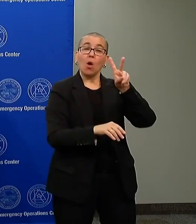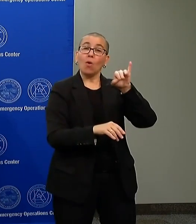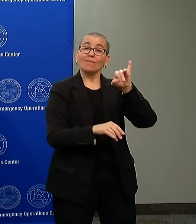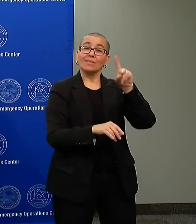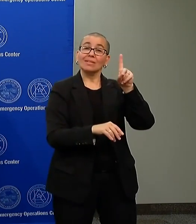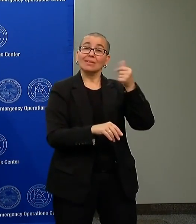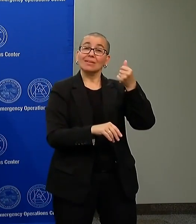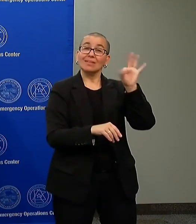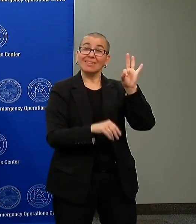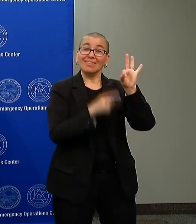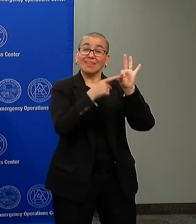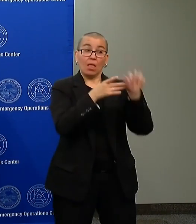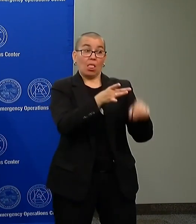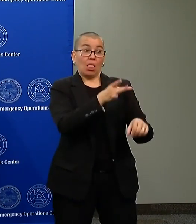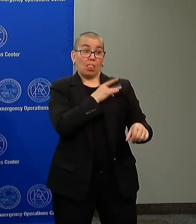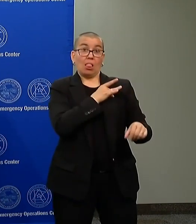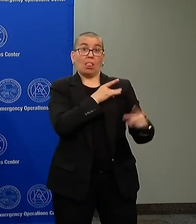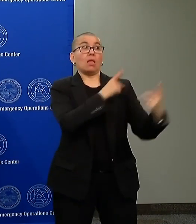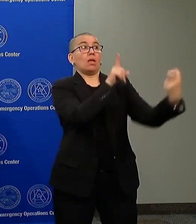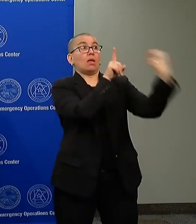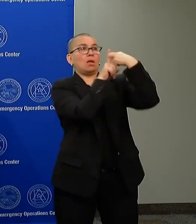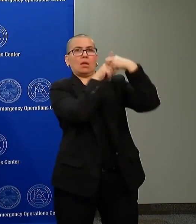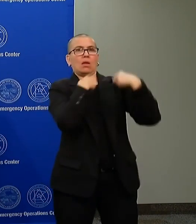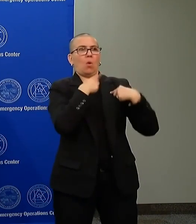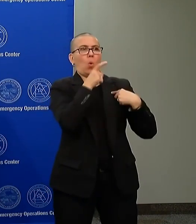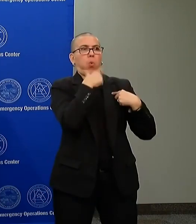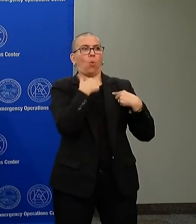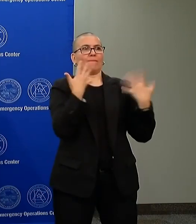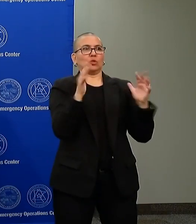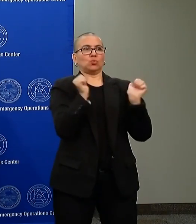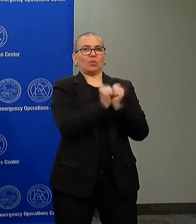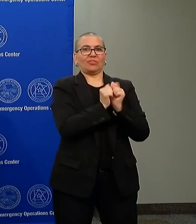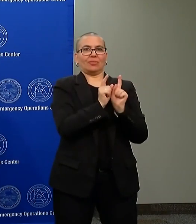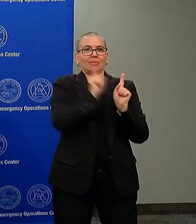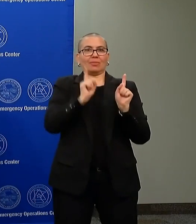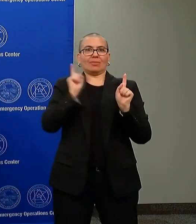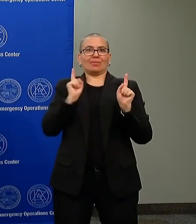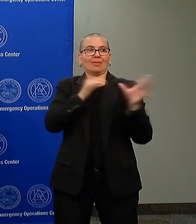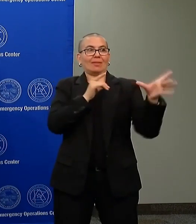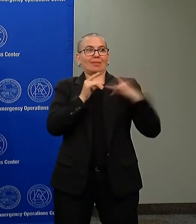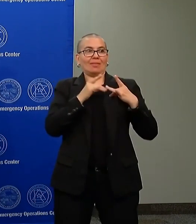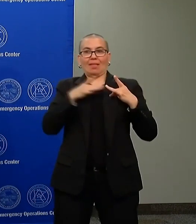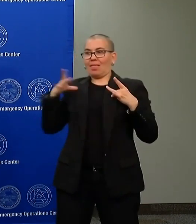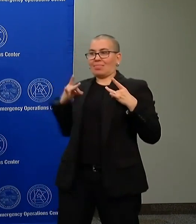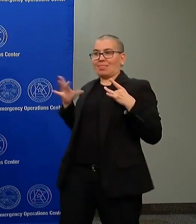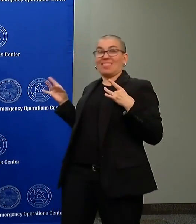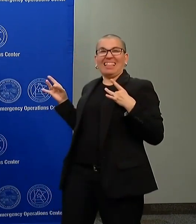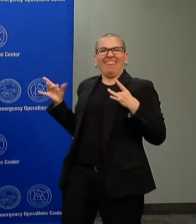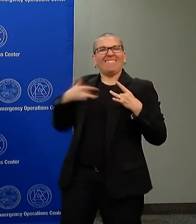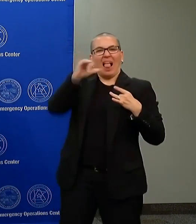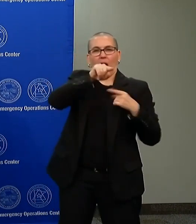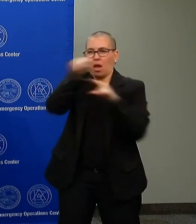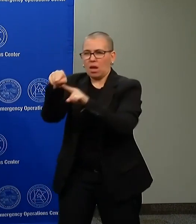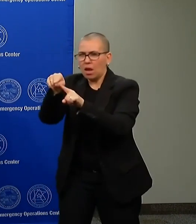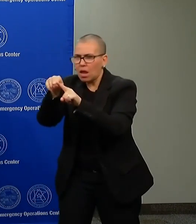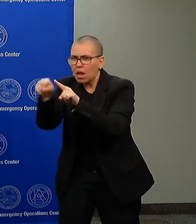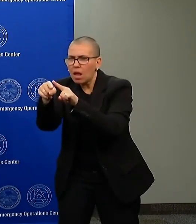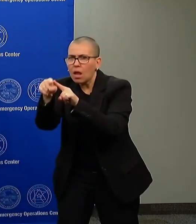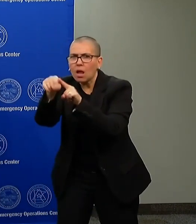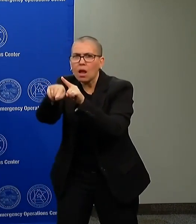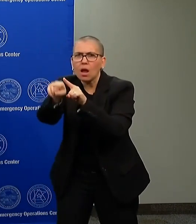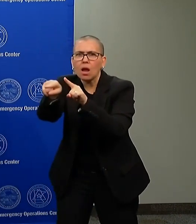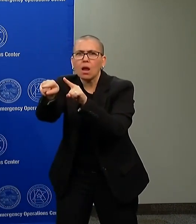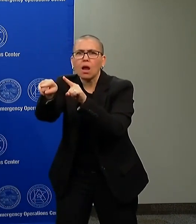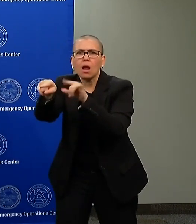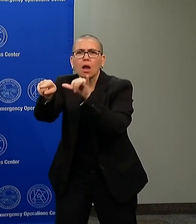What platforms are they advocating for? And we have seen things like white supremacist organizers who have